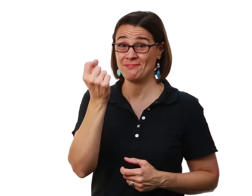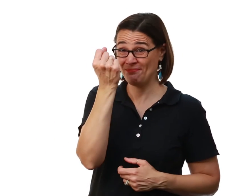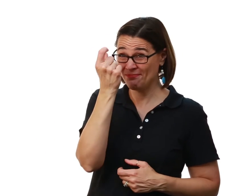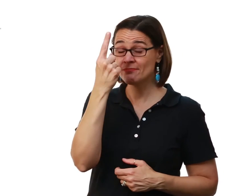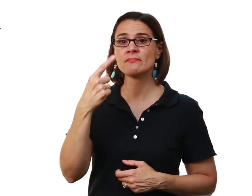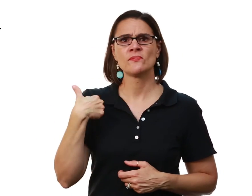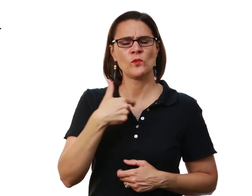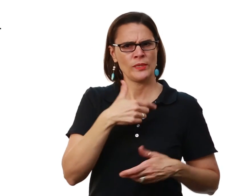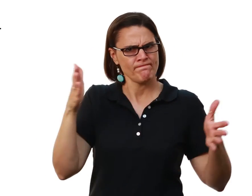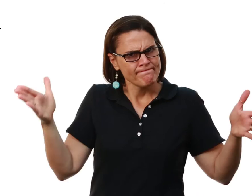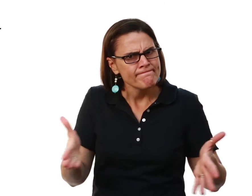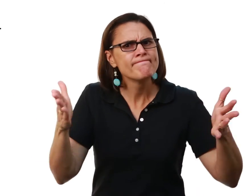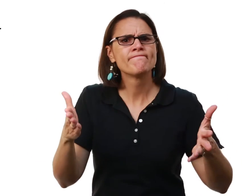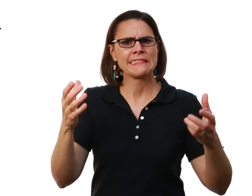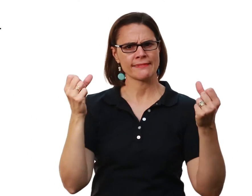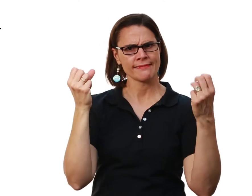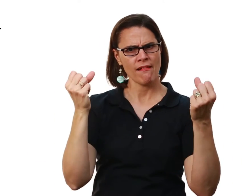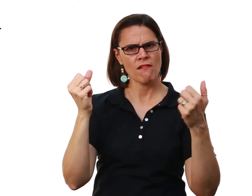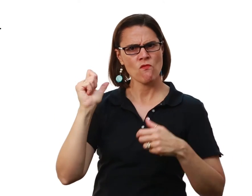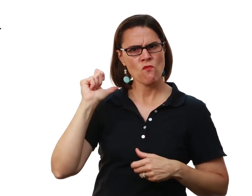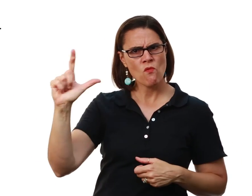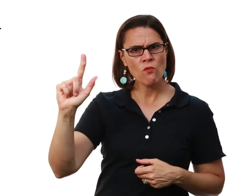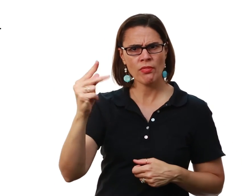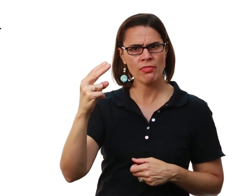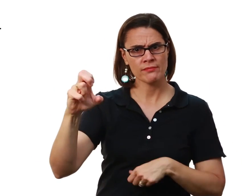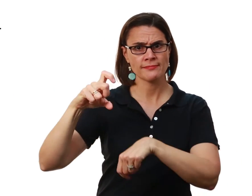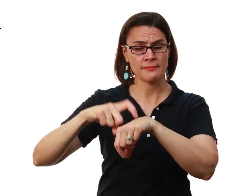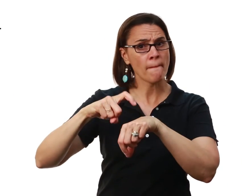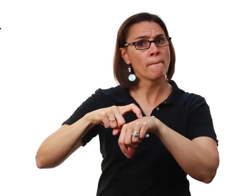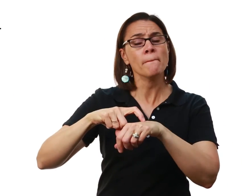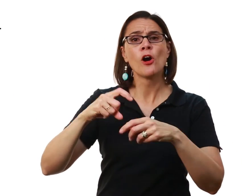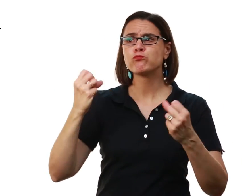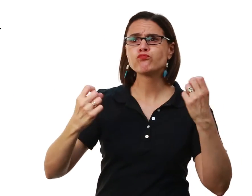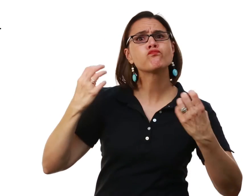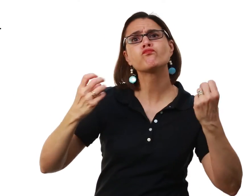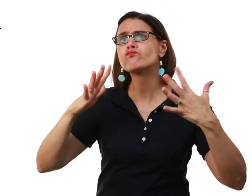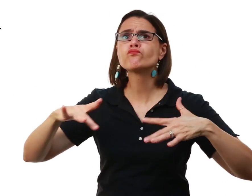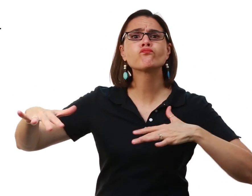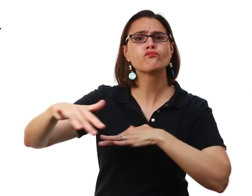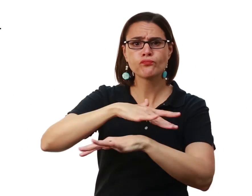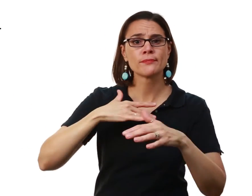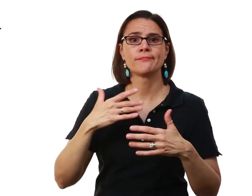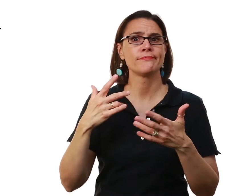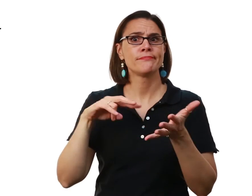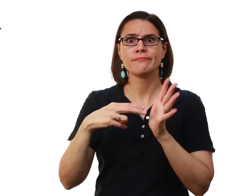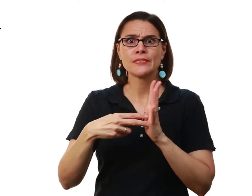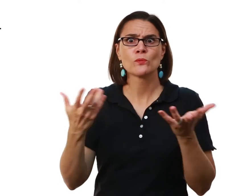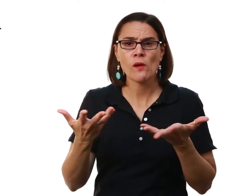I also want to remember that we are encouraging people to sign at all time We want this to be a signing environment Which